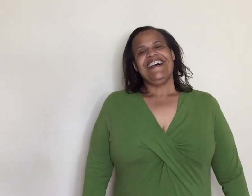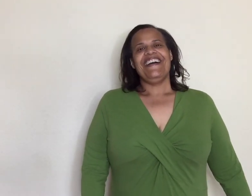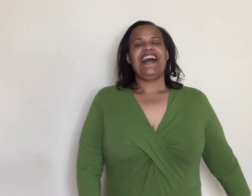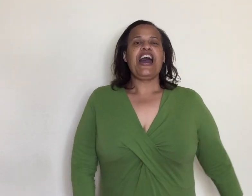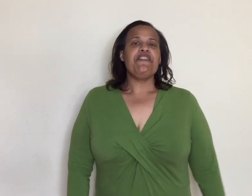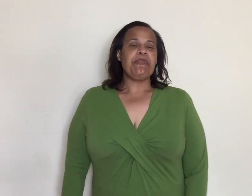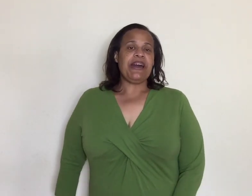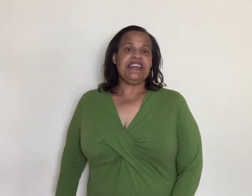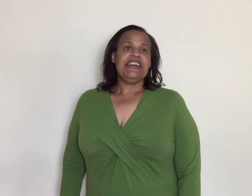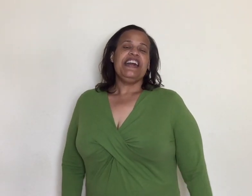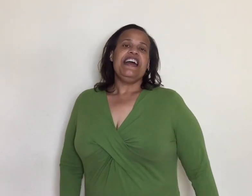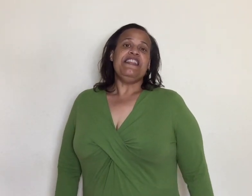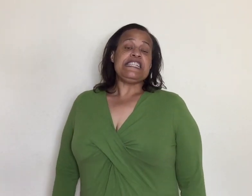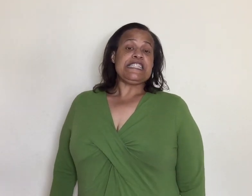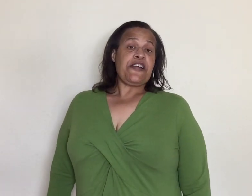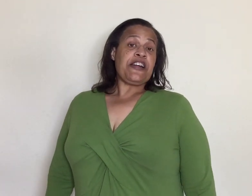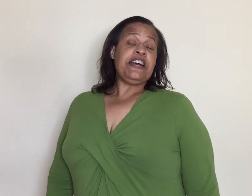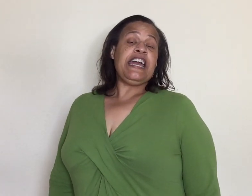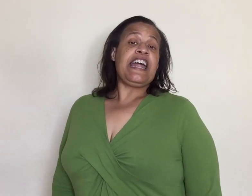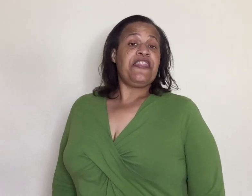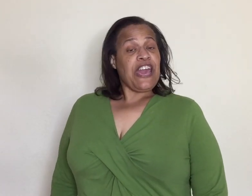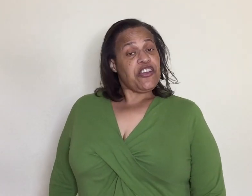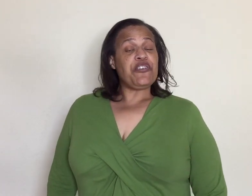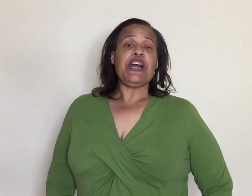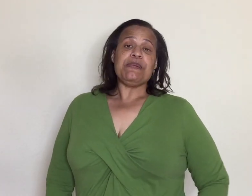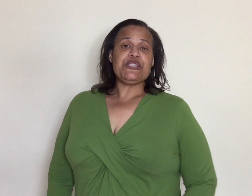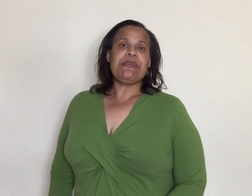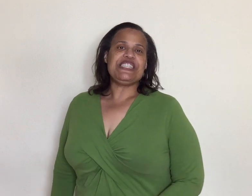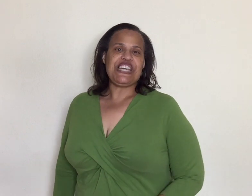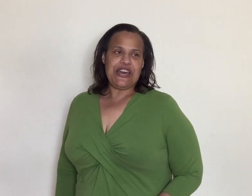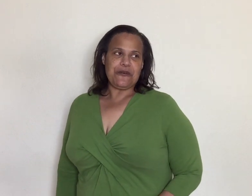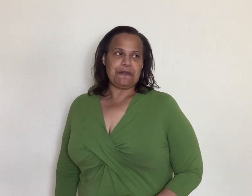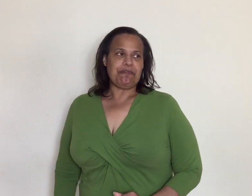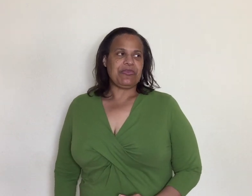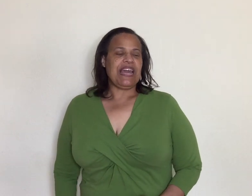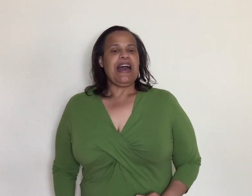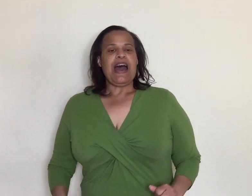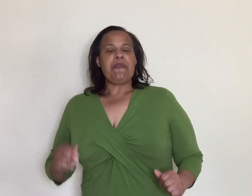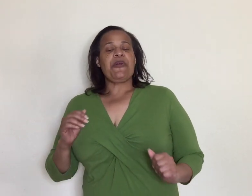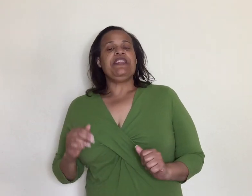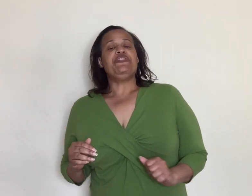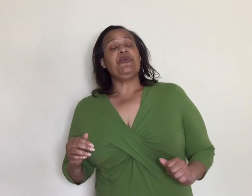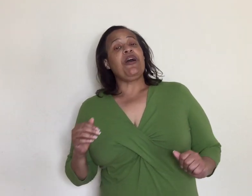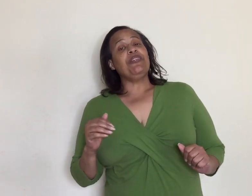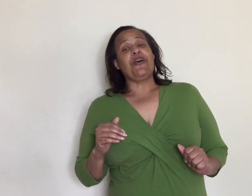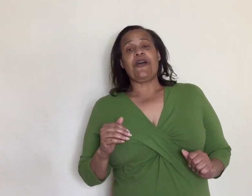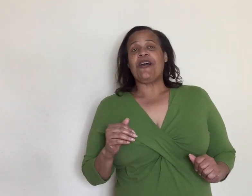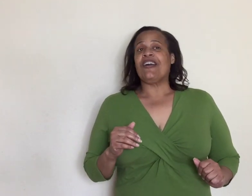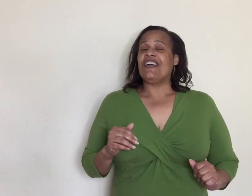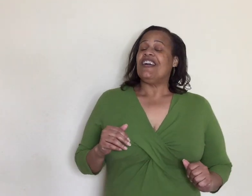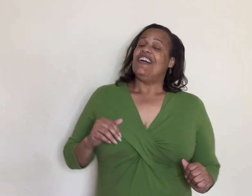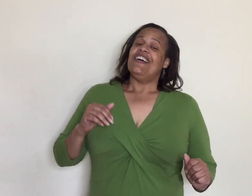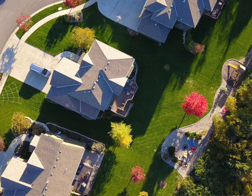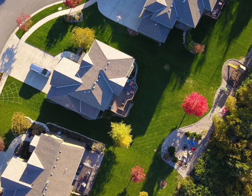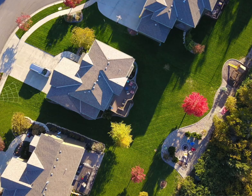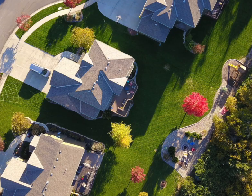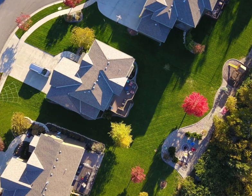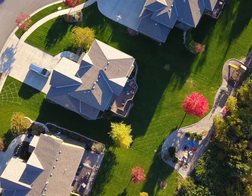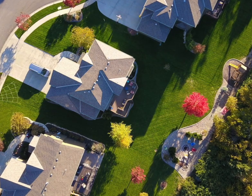hi everybody this is Erica and I thank you for coming to my channel I pray that you all are adhering to